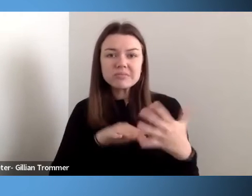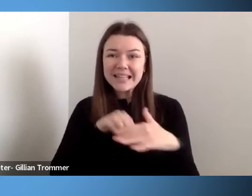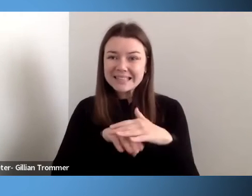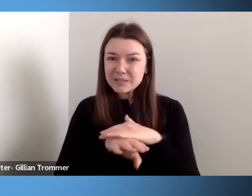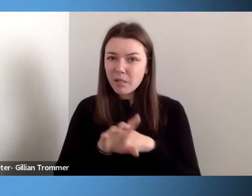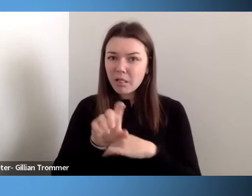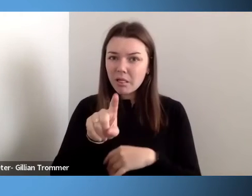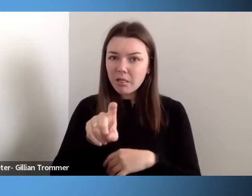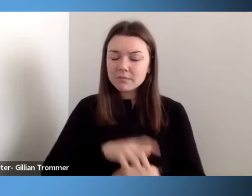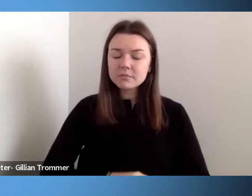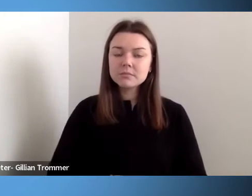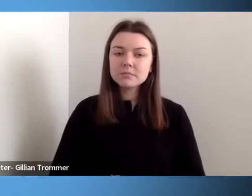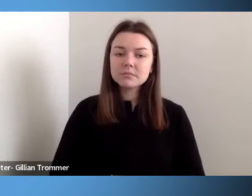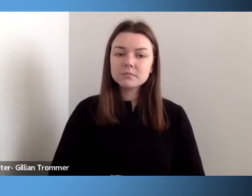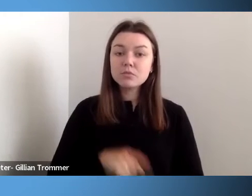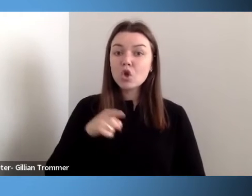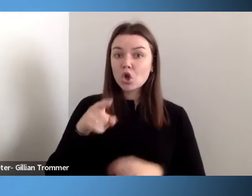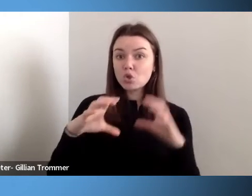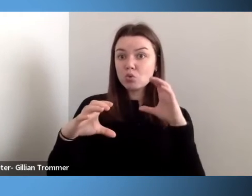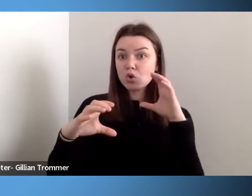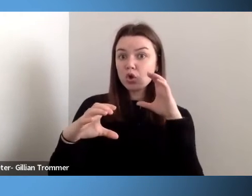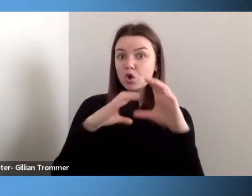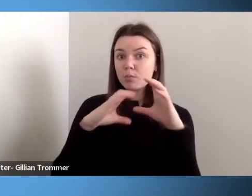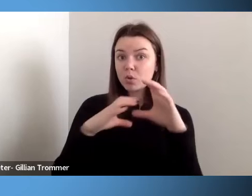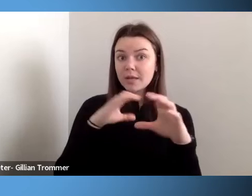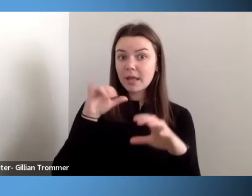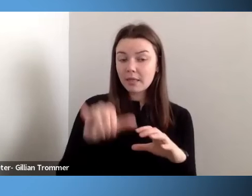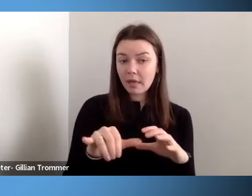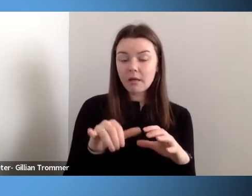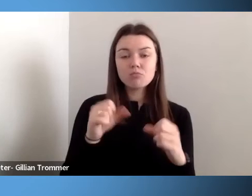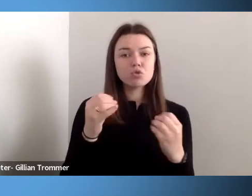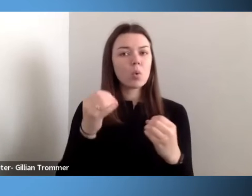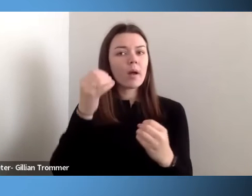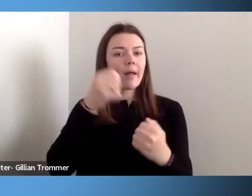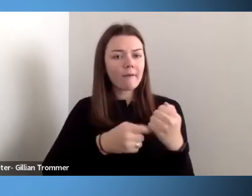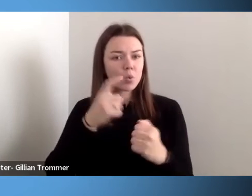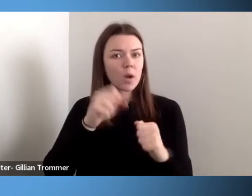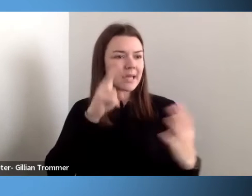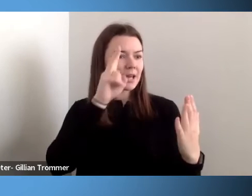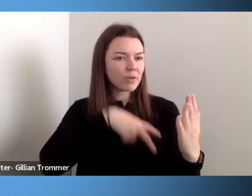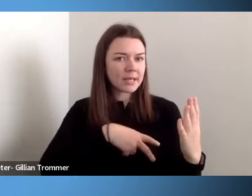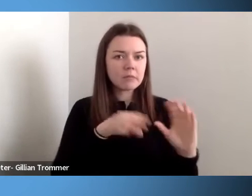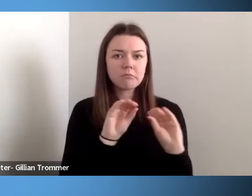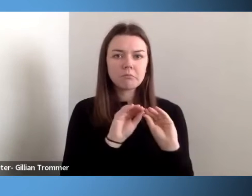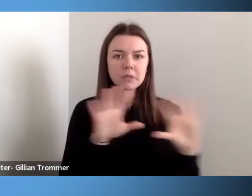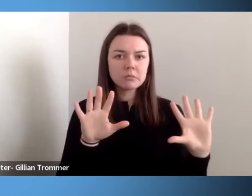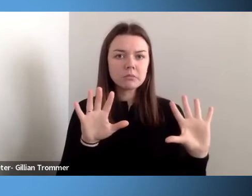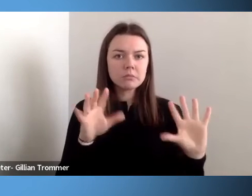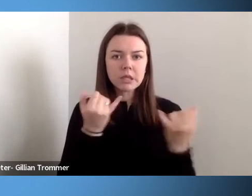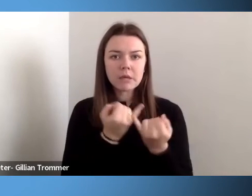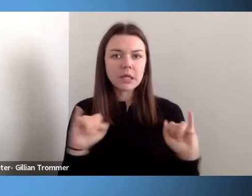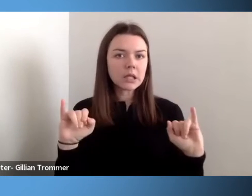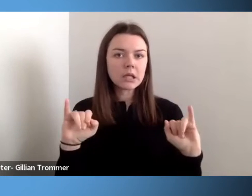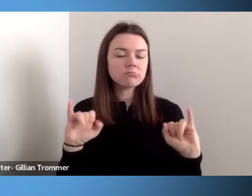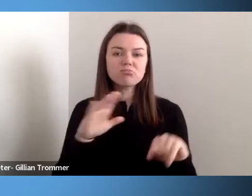in a manner that individuals can read them freely and independently on any device